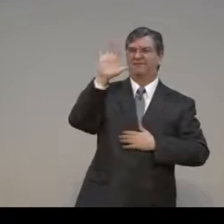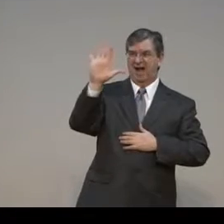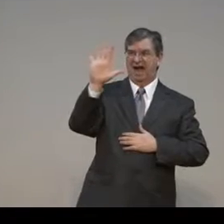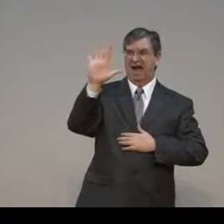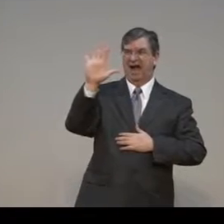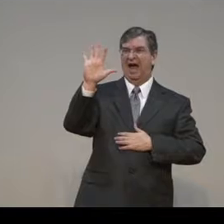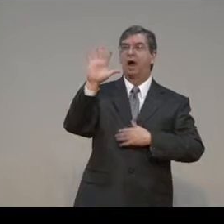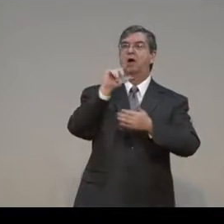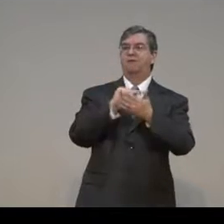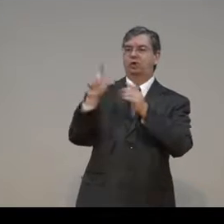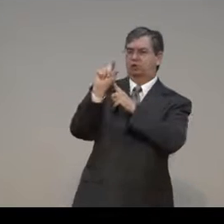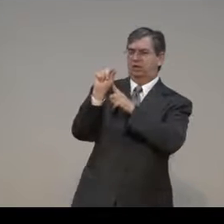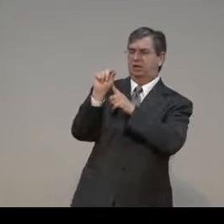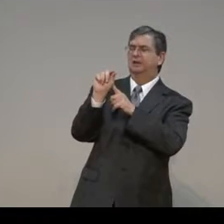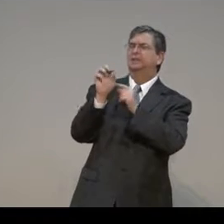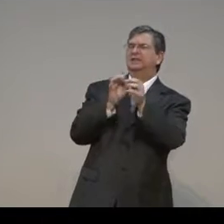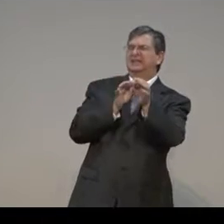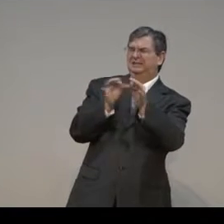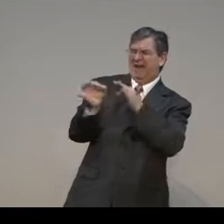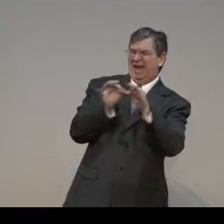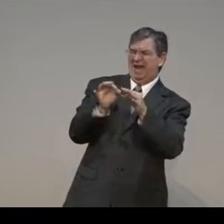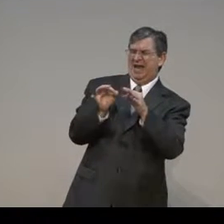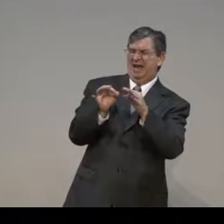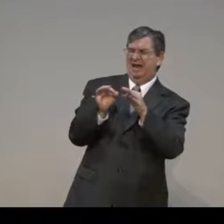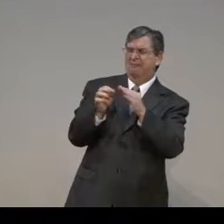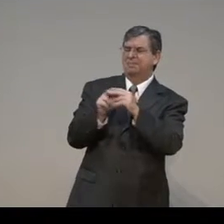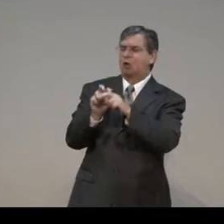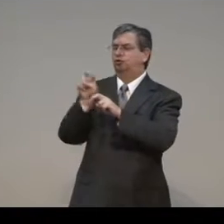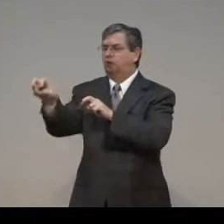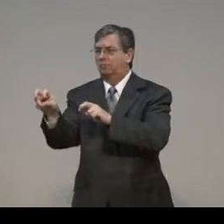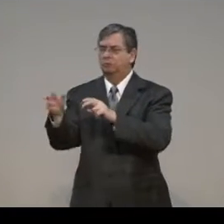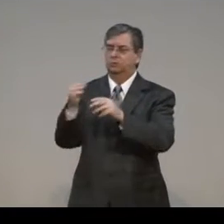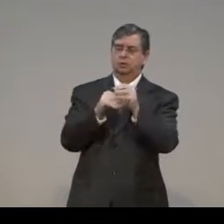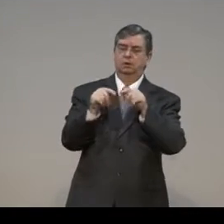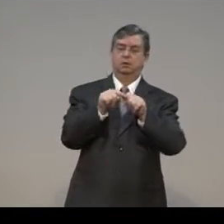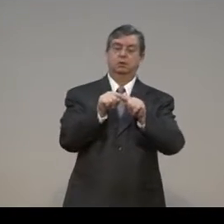Romans chapter 5, verse 20.